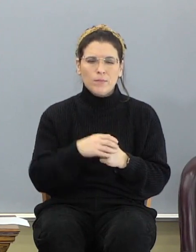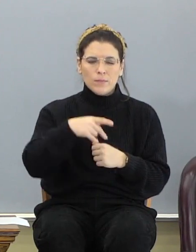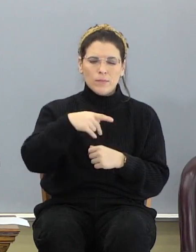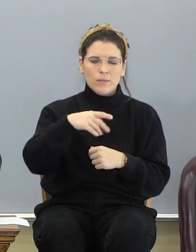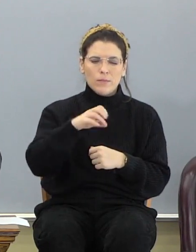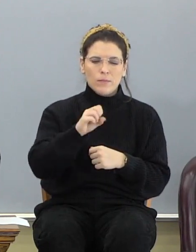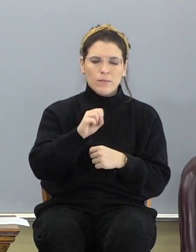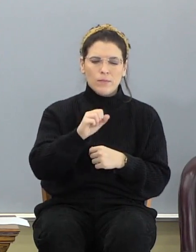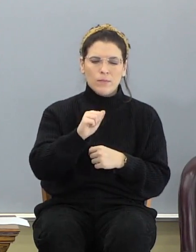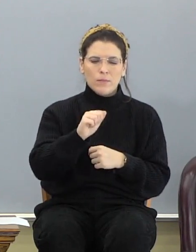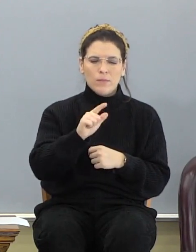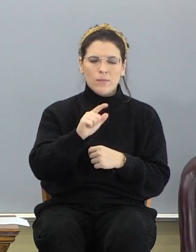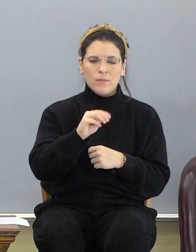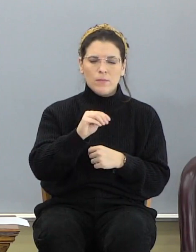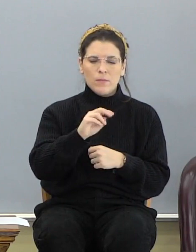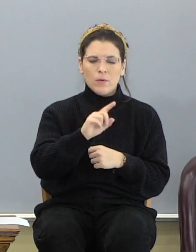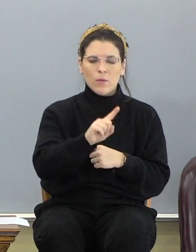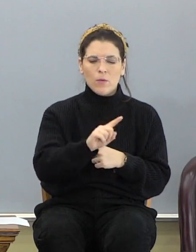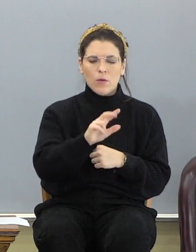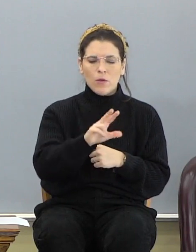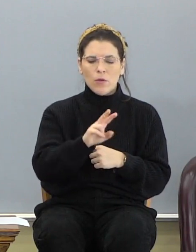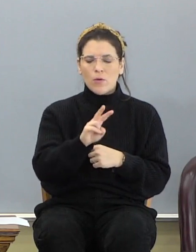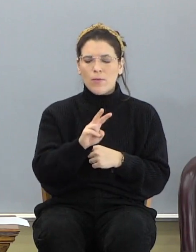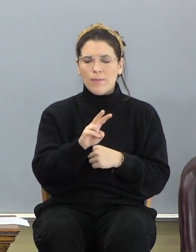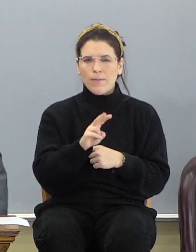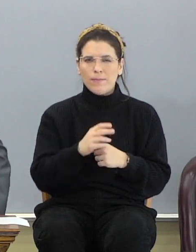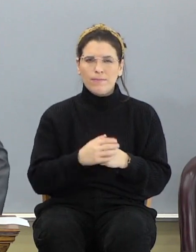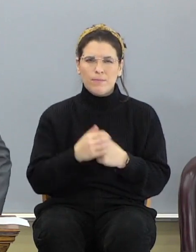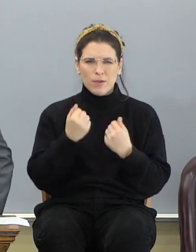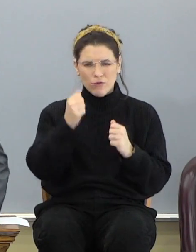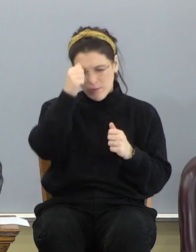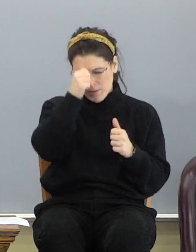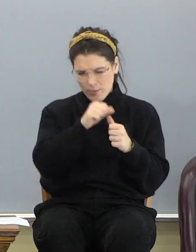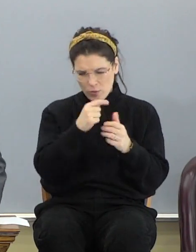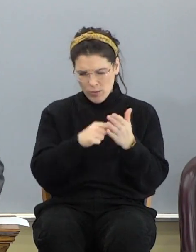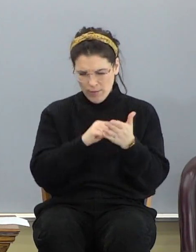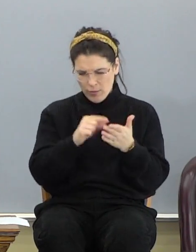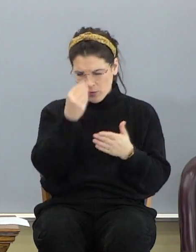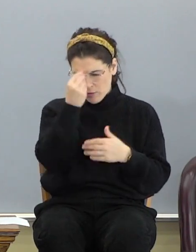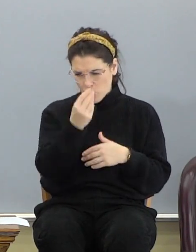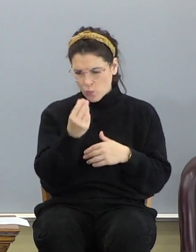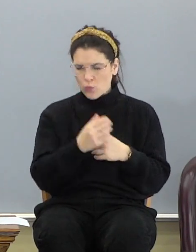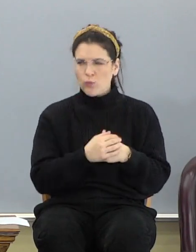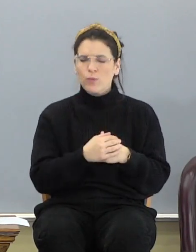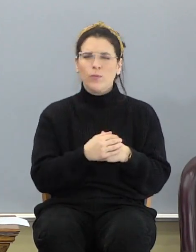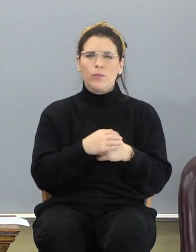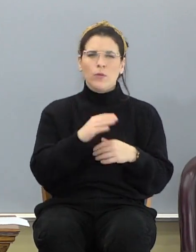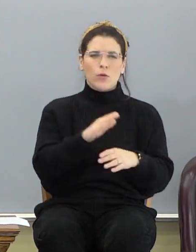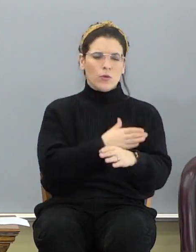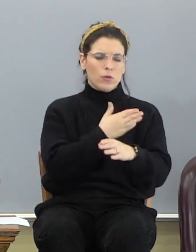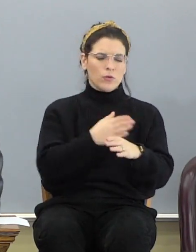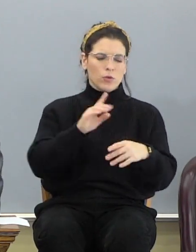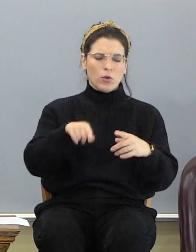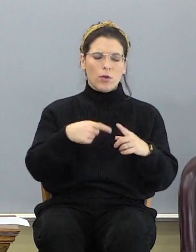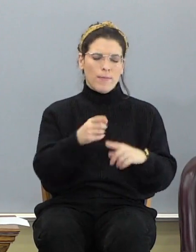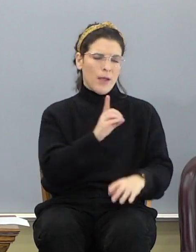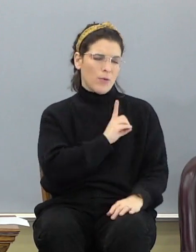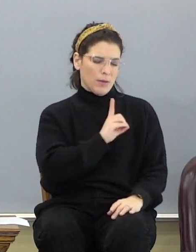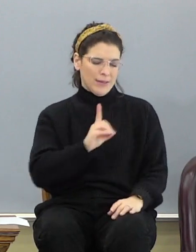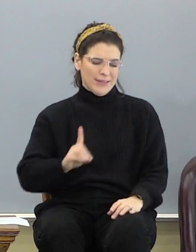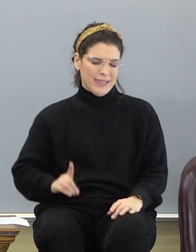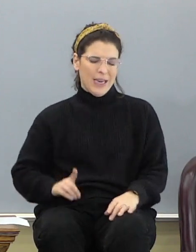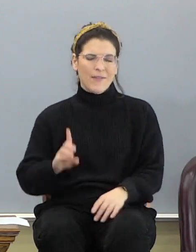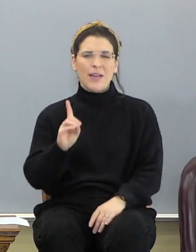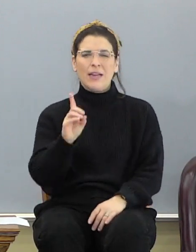Psalm 132. I'm trying remember what verse I told you. Psalm 132. Here's a psalm about David. The instrumentality